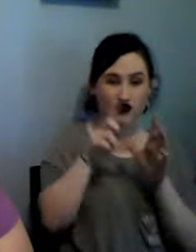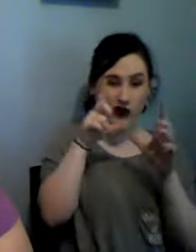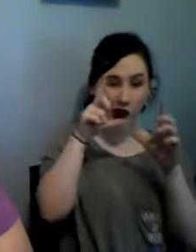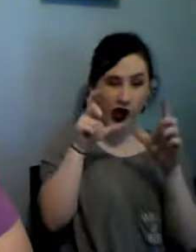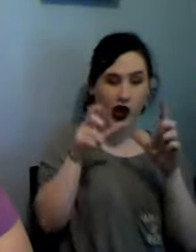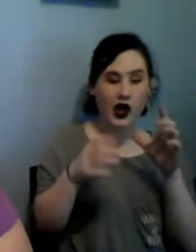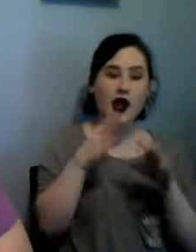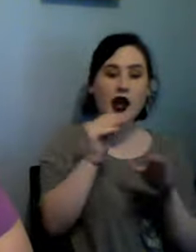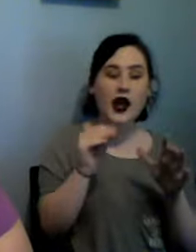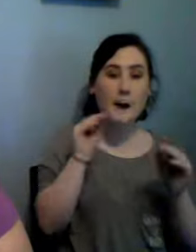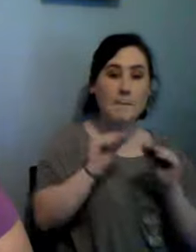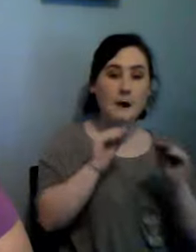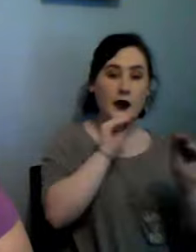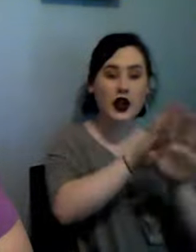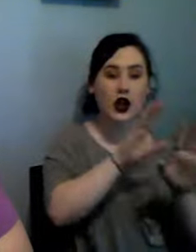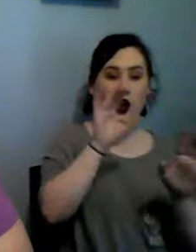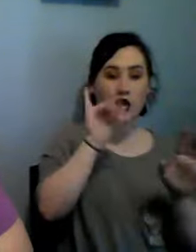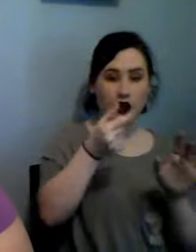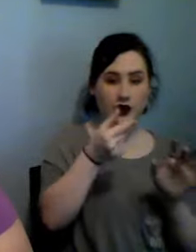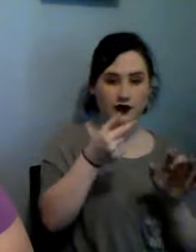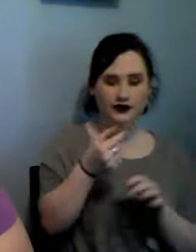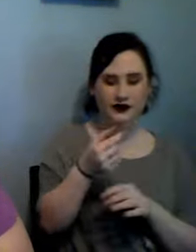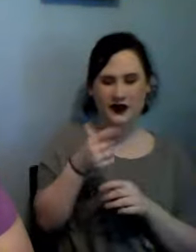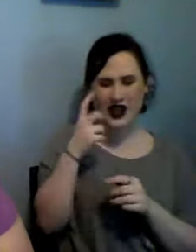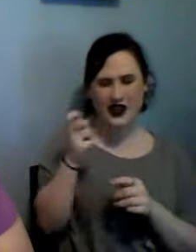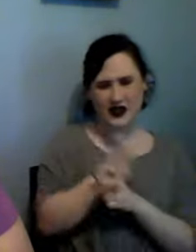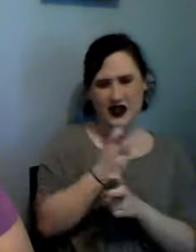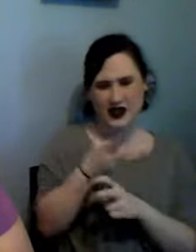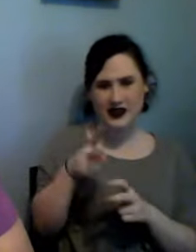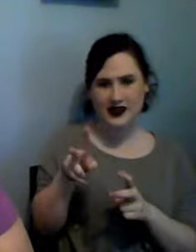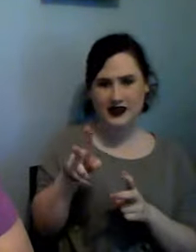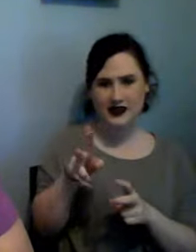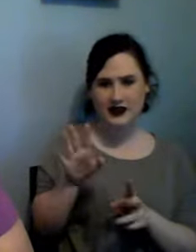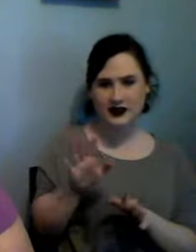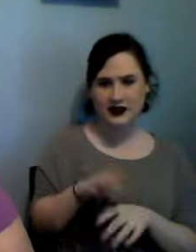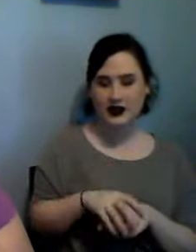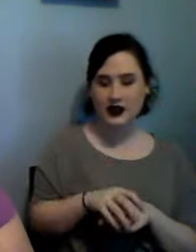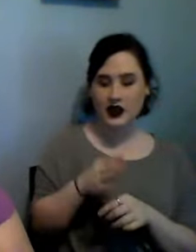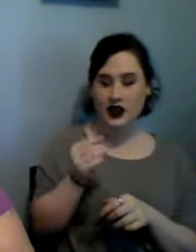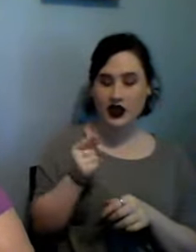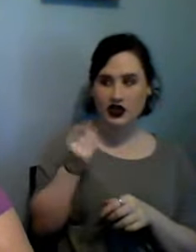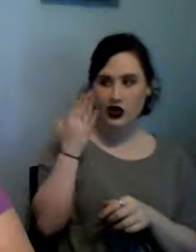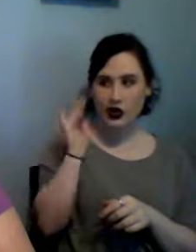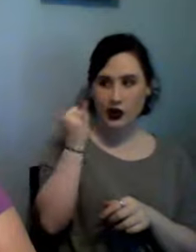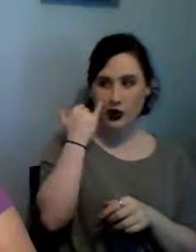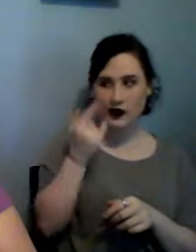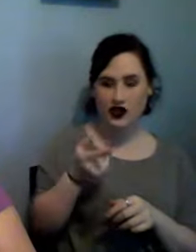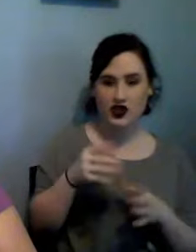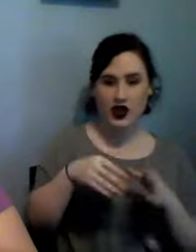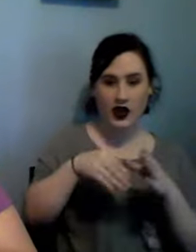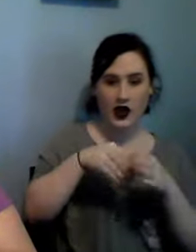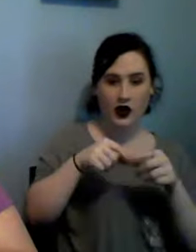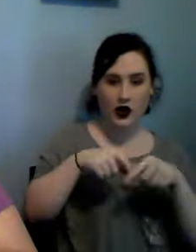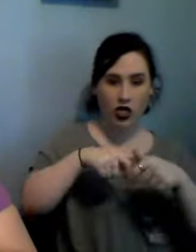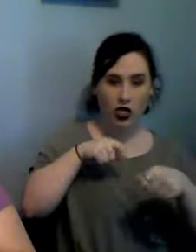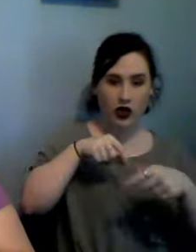it is hard to see and I don't know that if I remove it I don't like opening things that are not